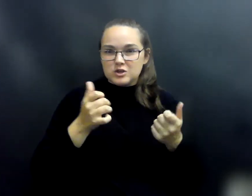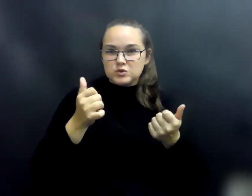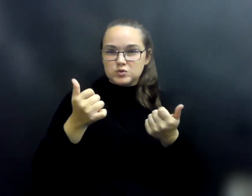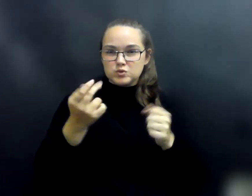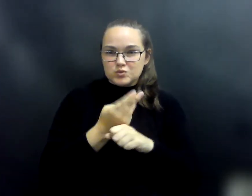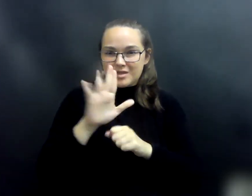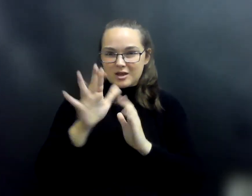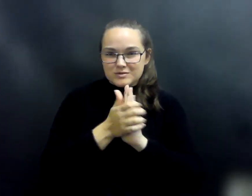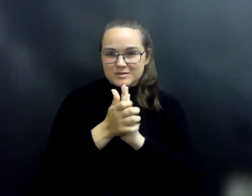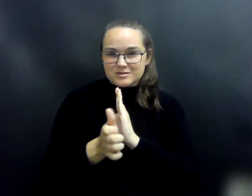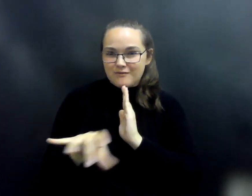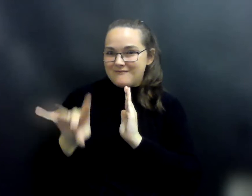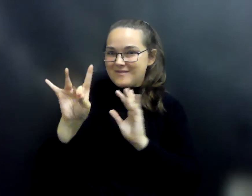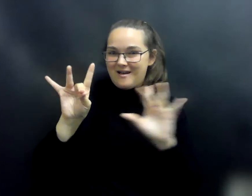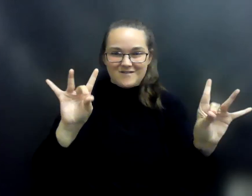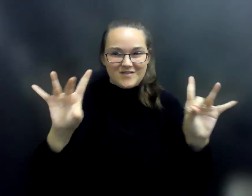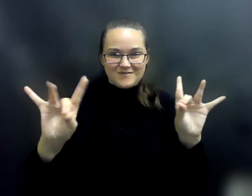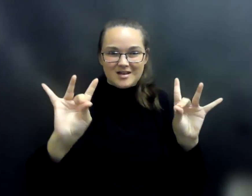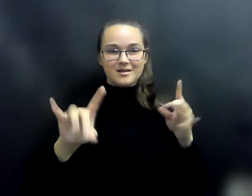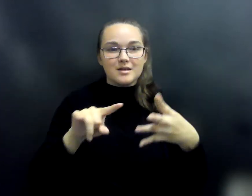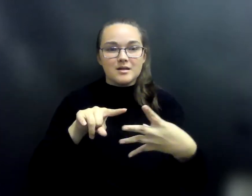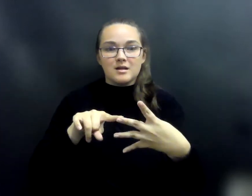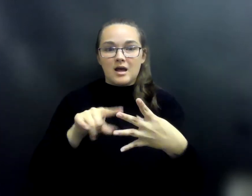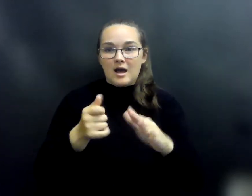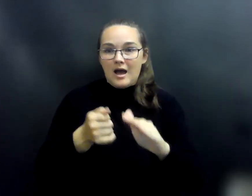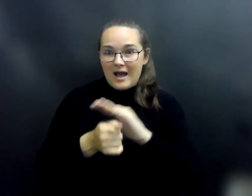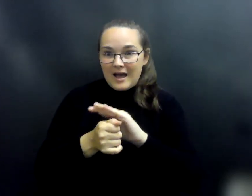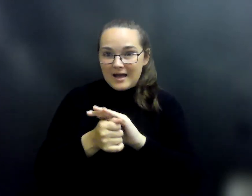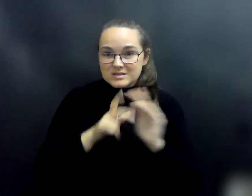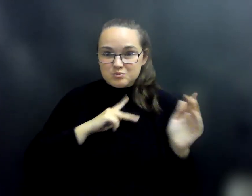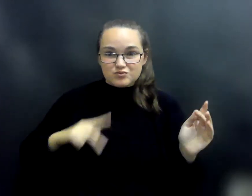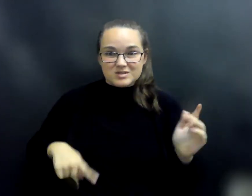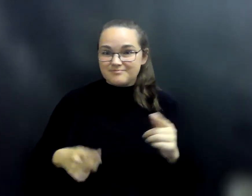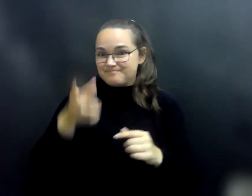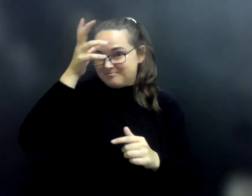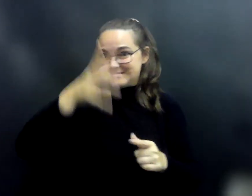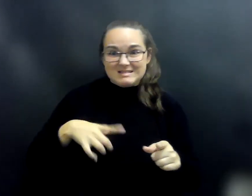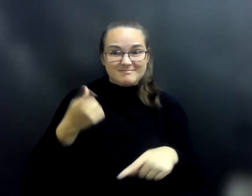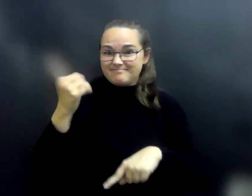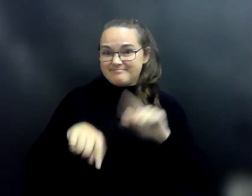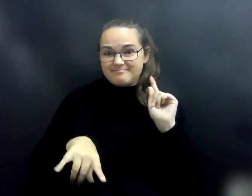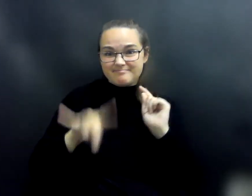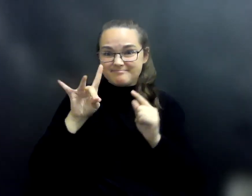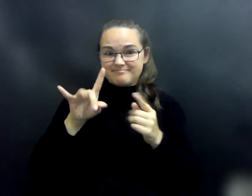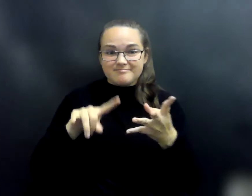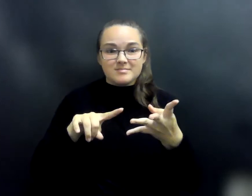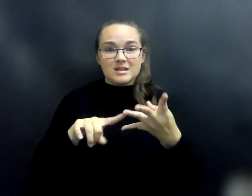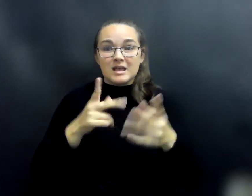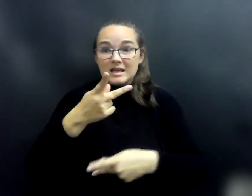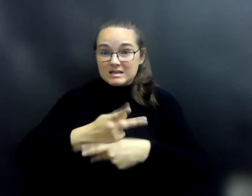hides the princess and the men cannot find her. C keeps the princess from leaving the castle. D